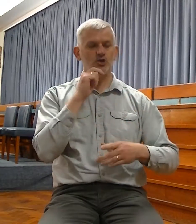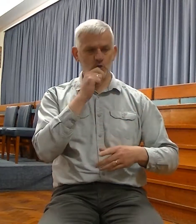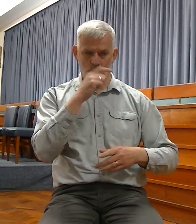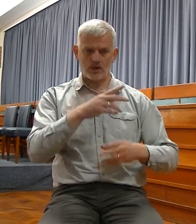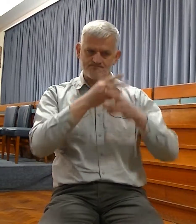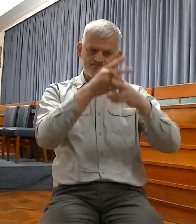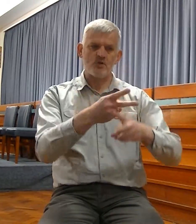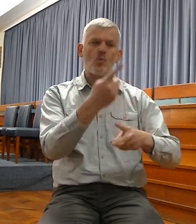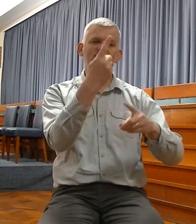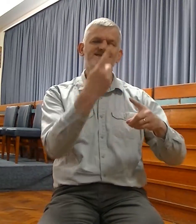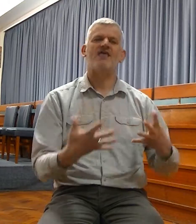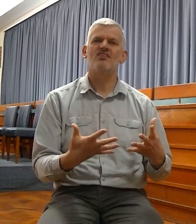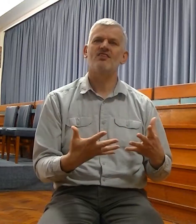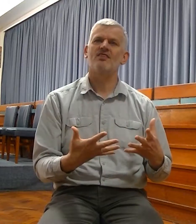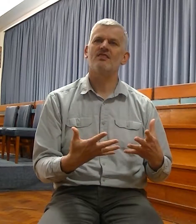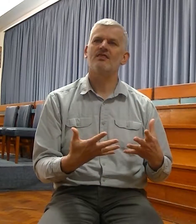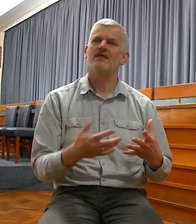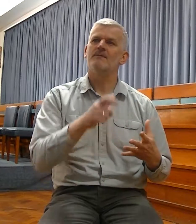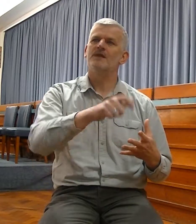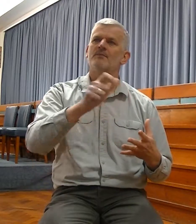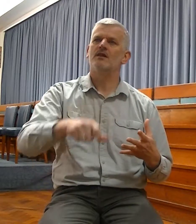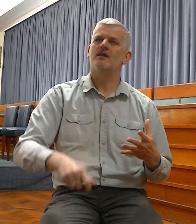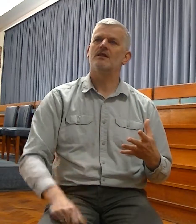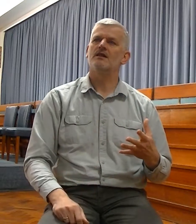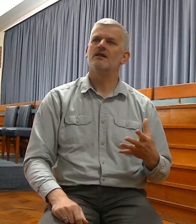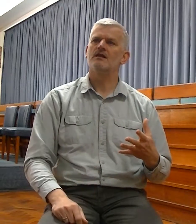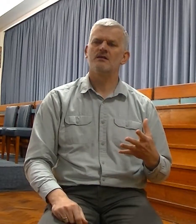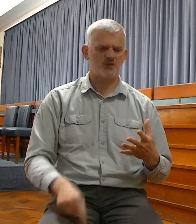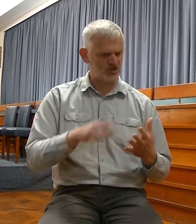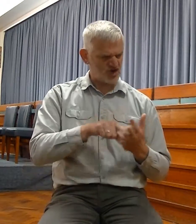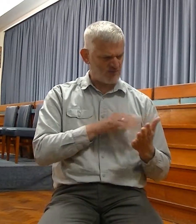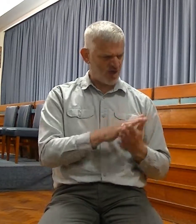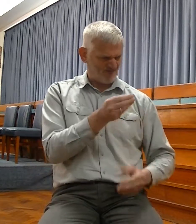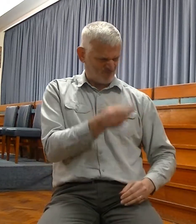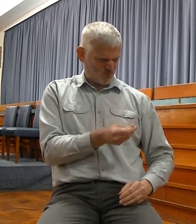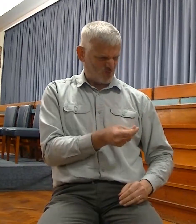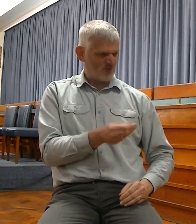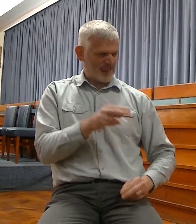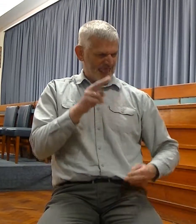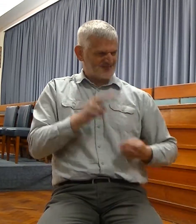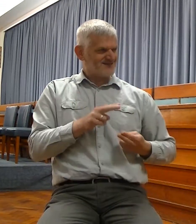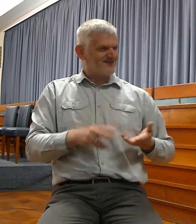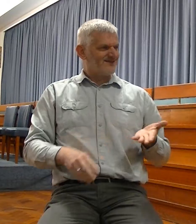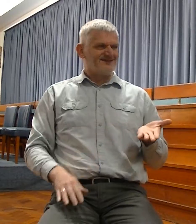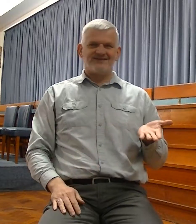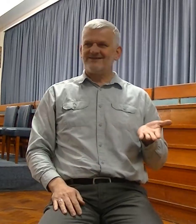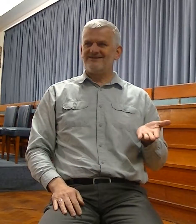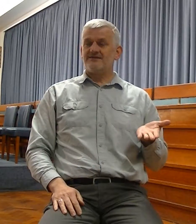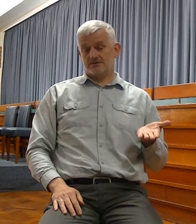a symbolic tenth, the proportion here appears to be even smaller. And so it was. The